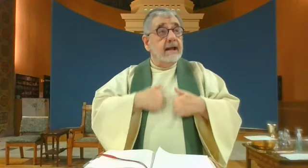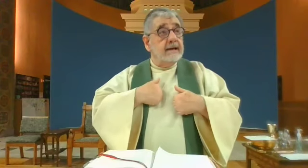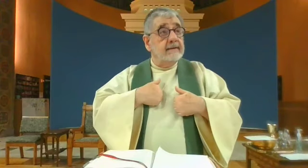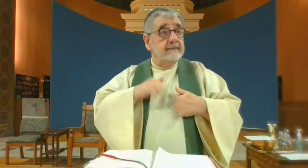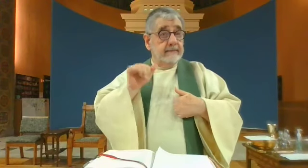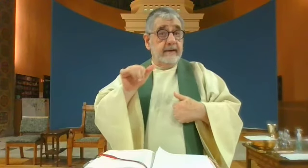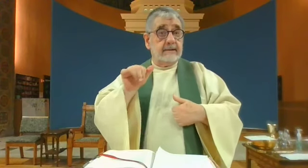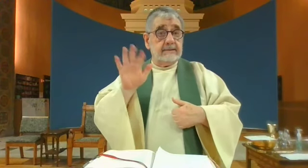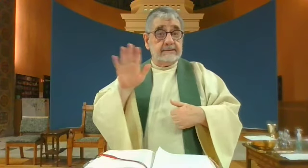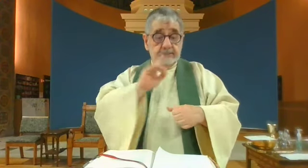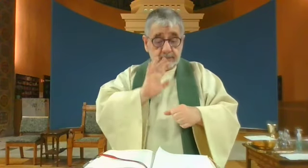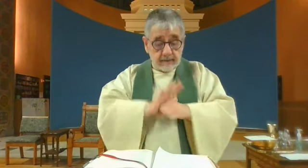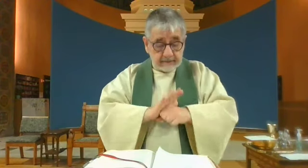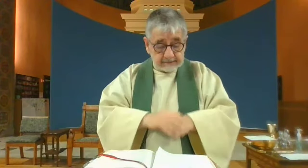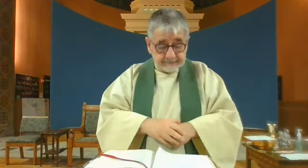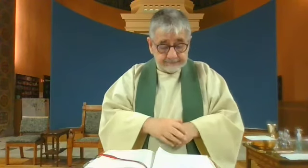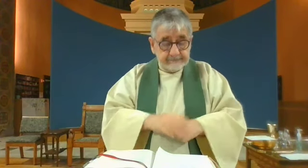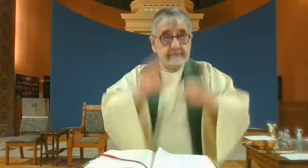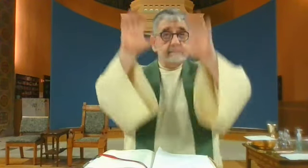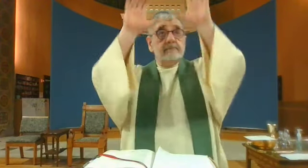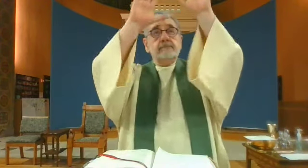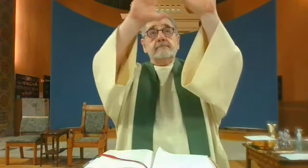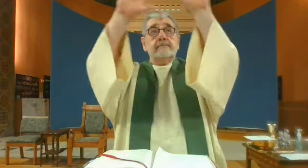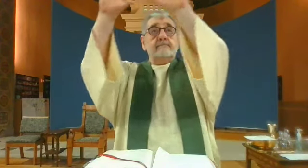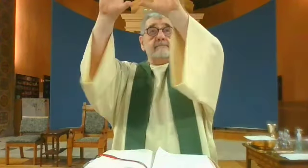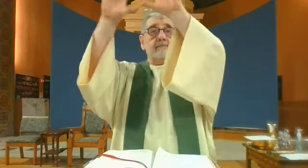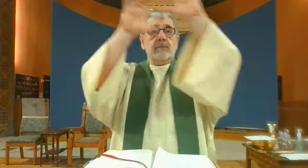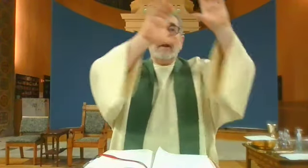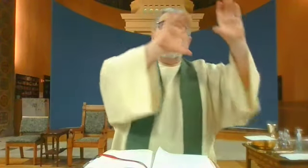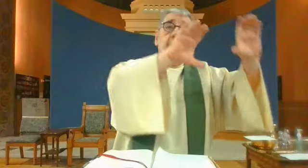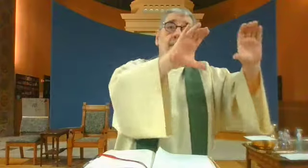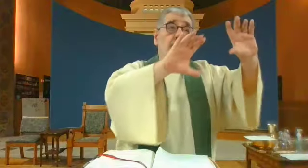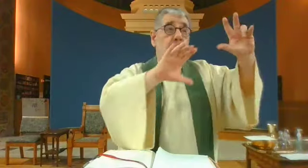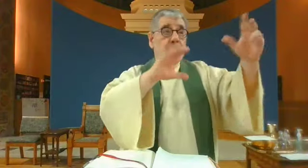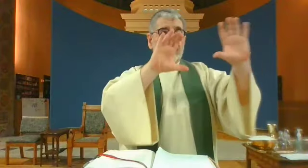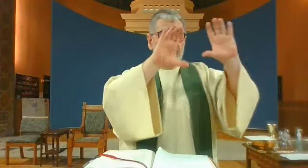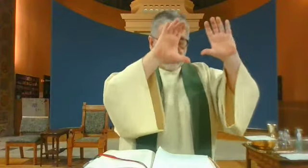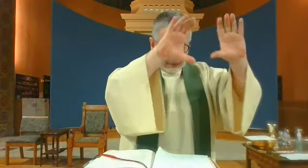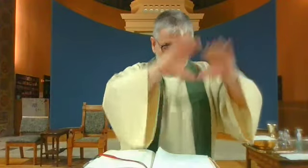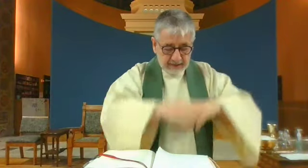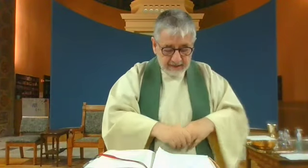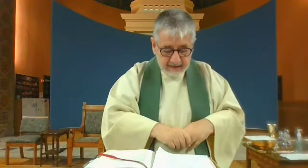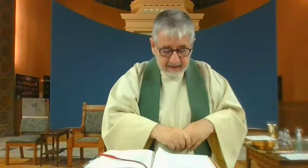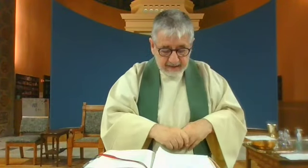This is the bread of life. That is his promise. Now, our third panel.